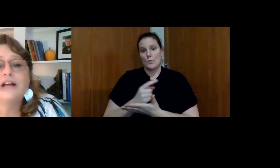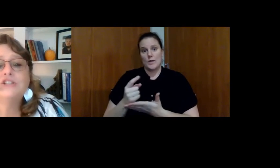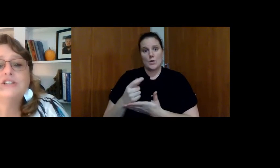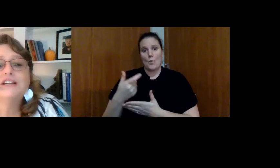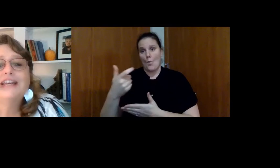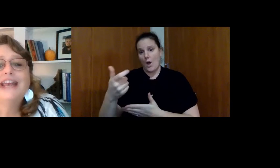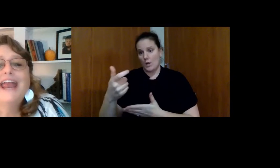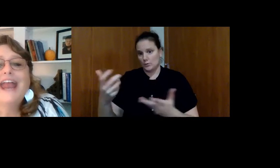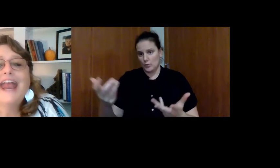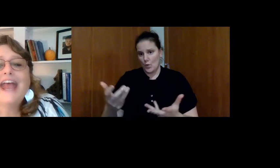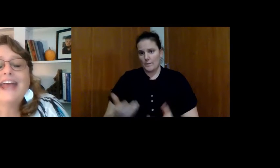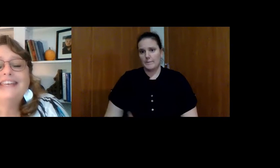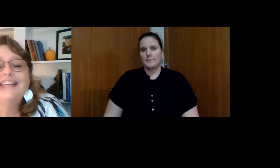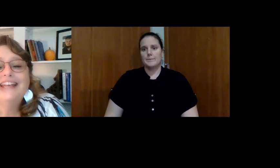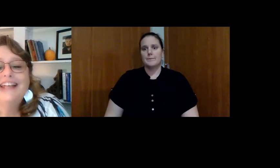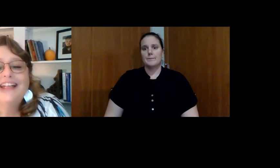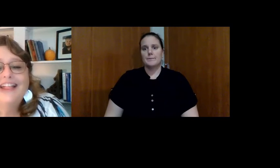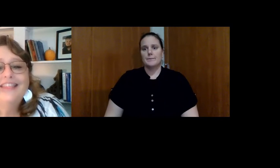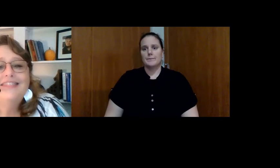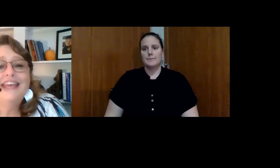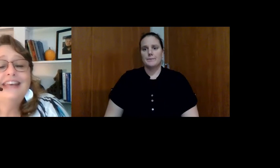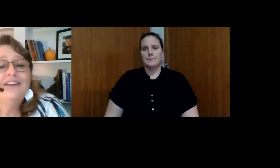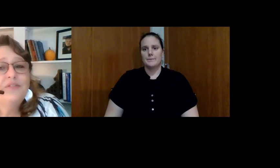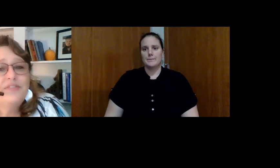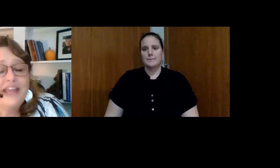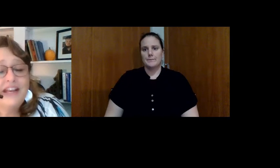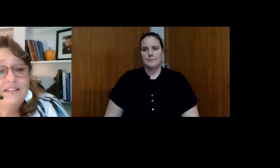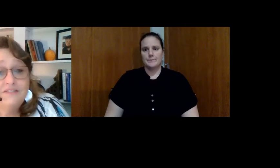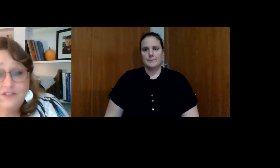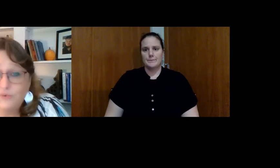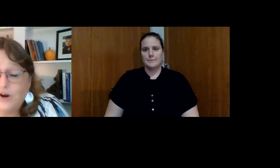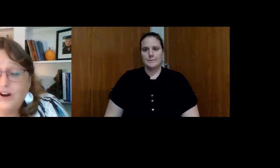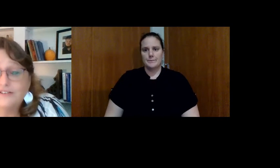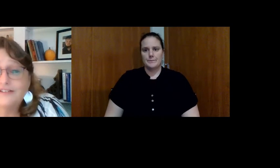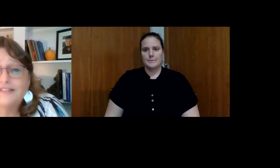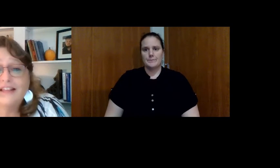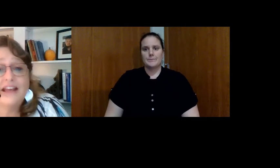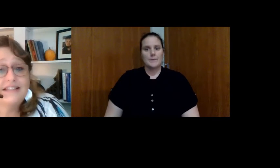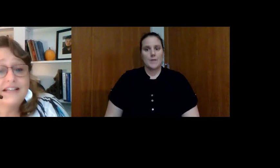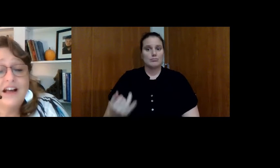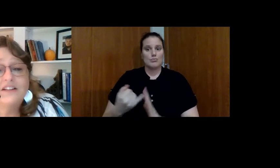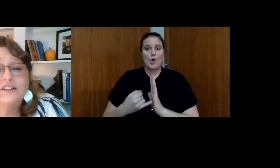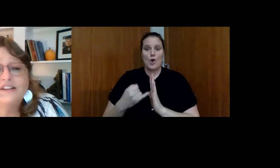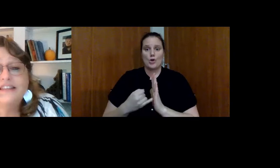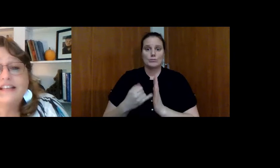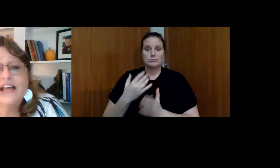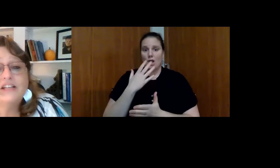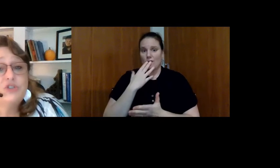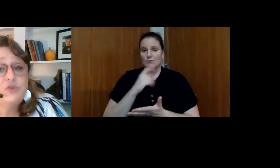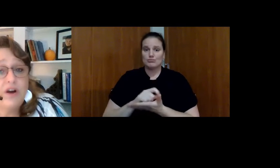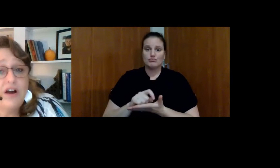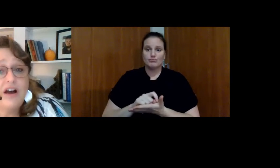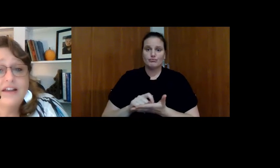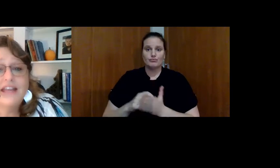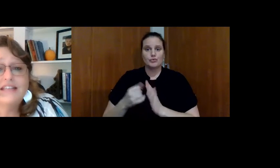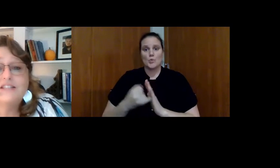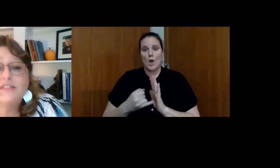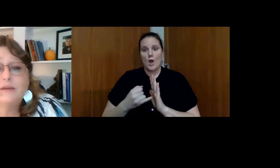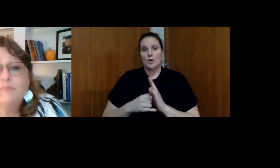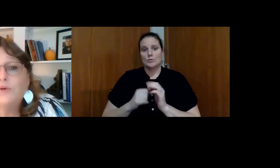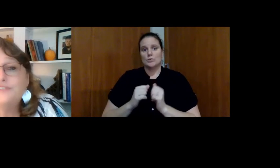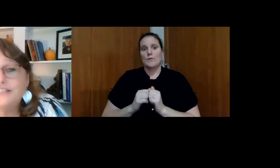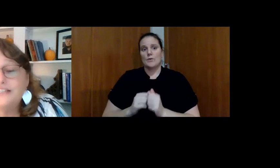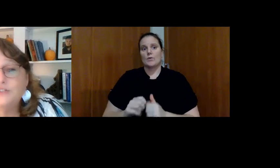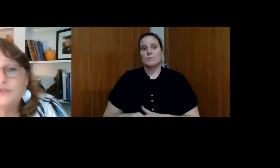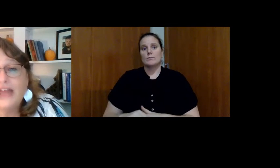they're going to watch. And then they do art. They like to color and they like to draw. And